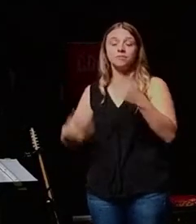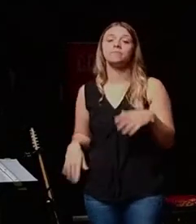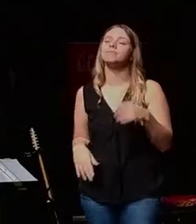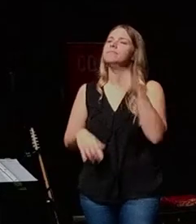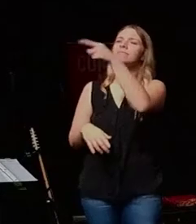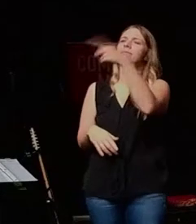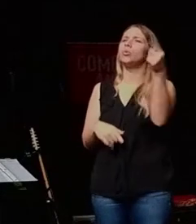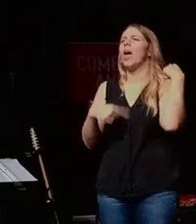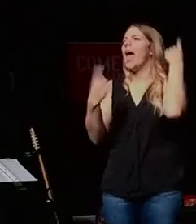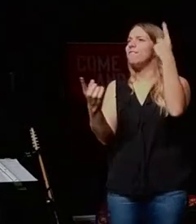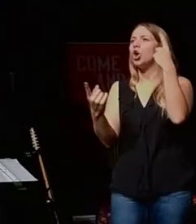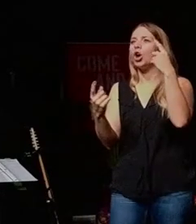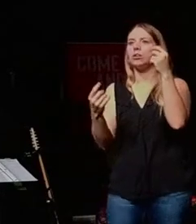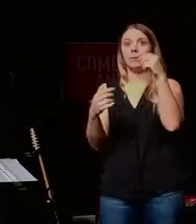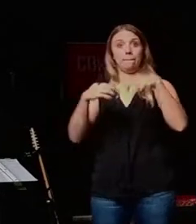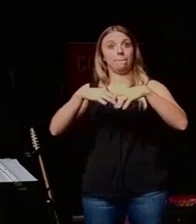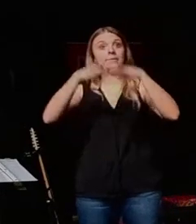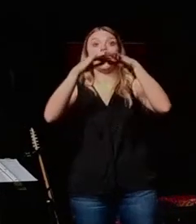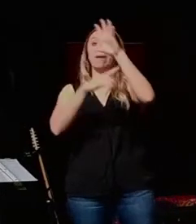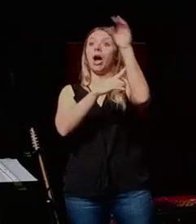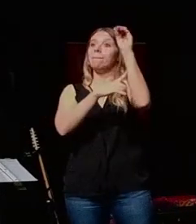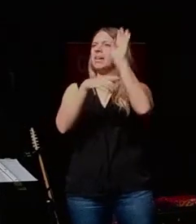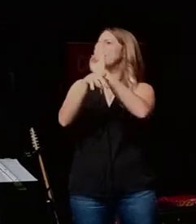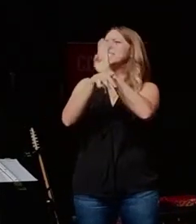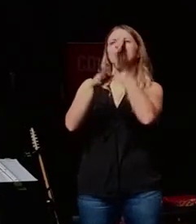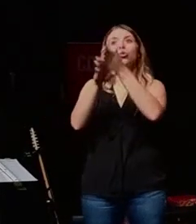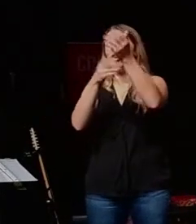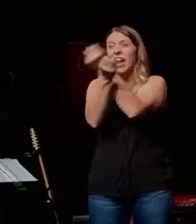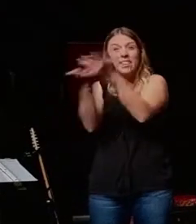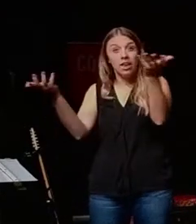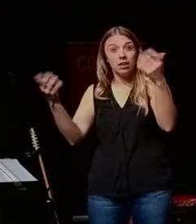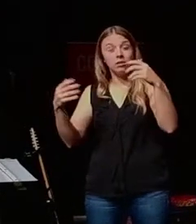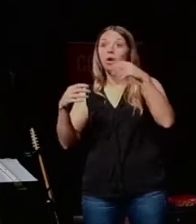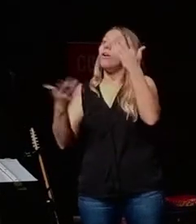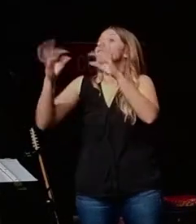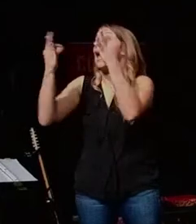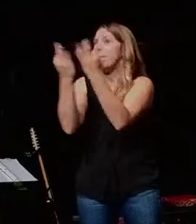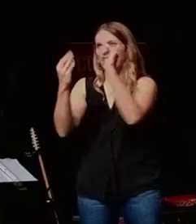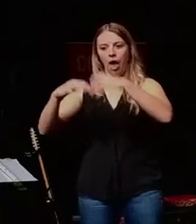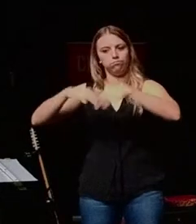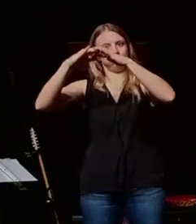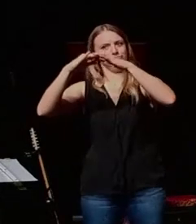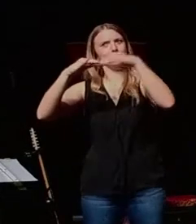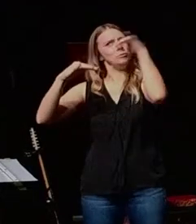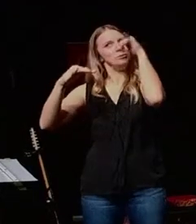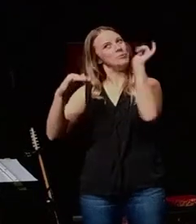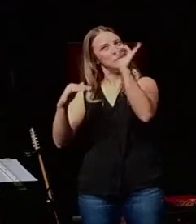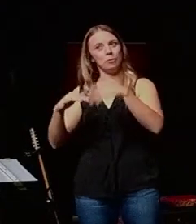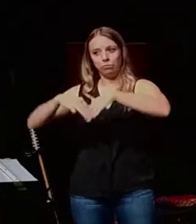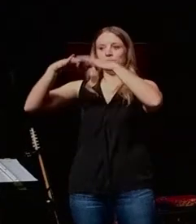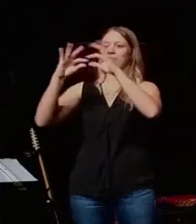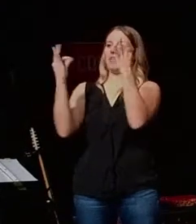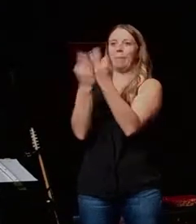Have you ever built a company? Raise your hand. Or a career of any kind. And a family. That's an entrepreneurial exercise right there.